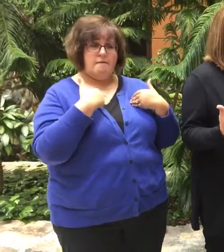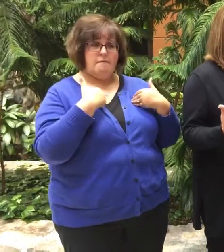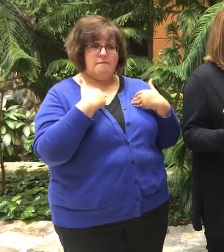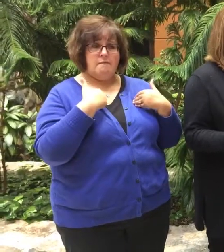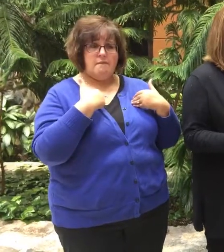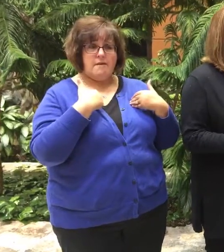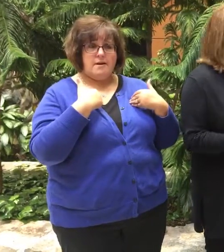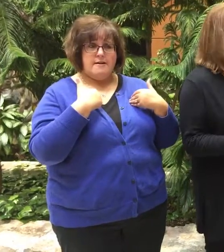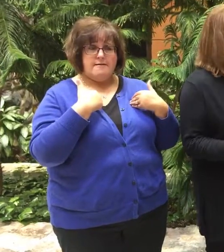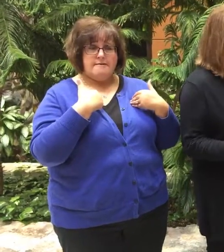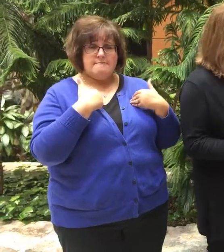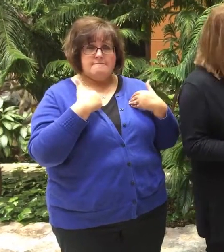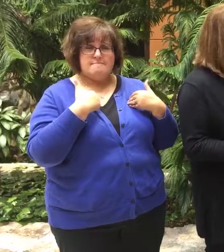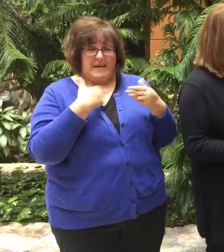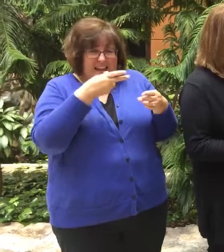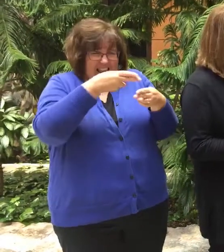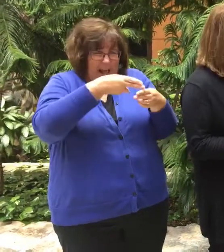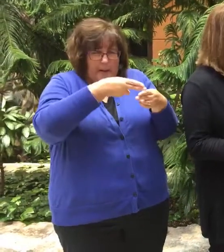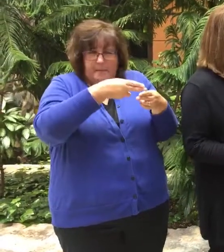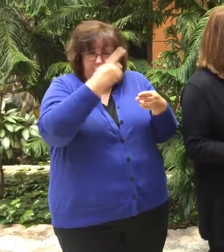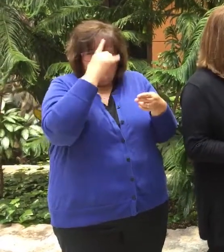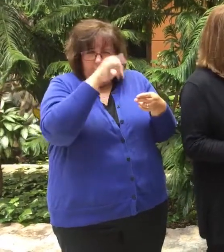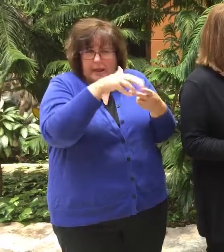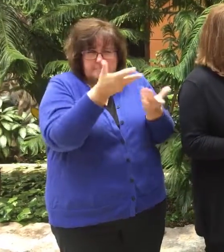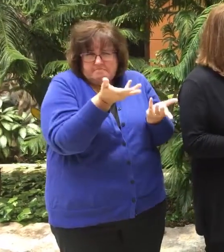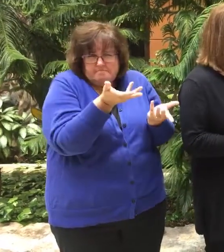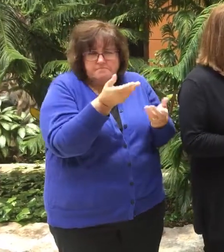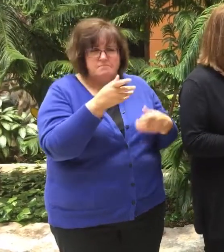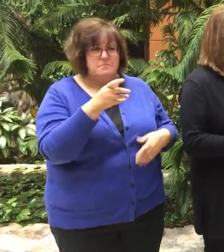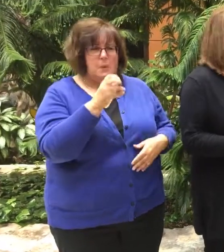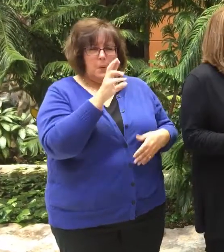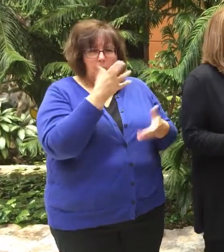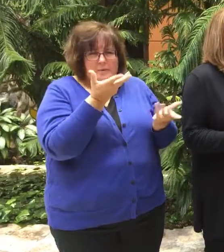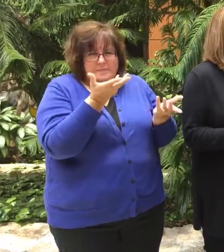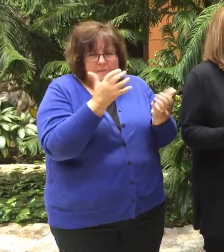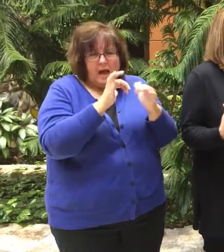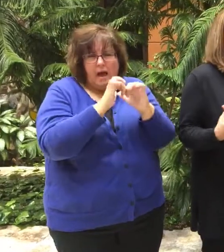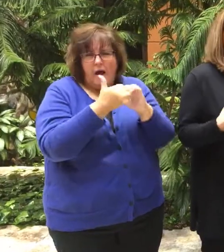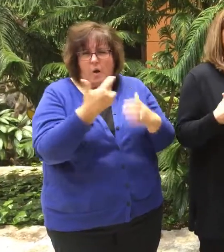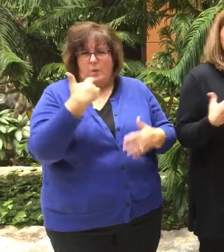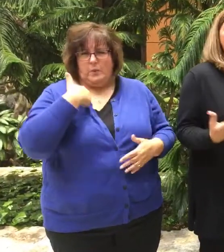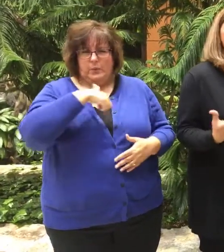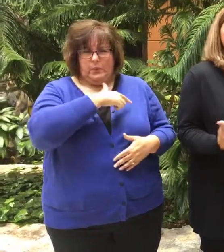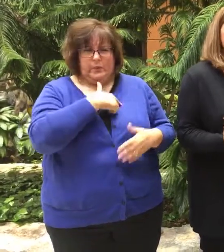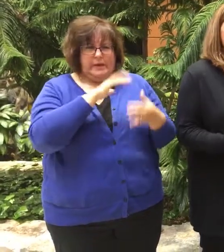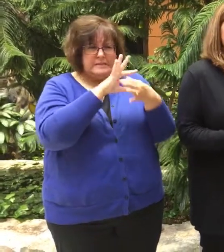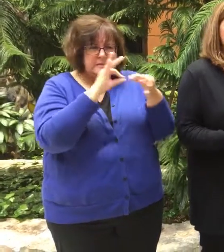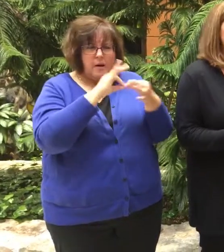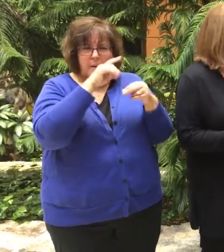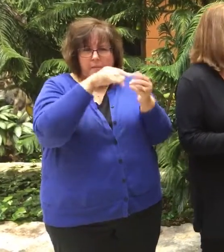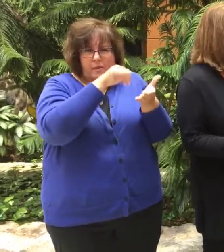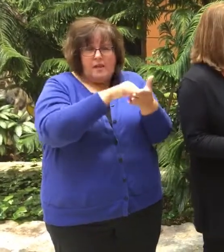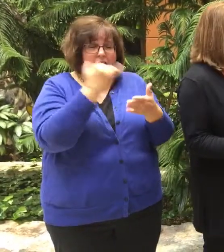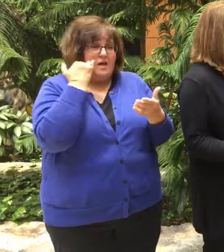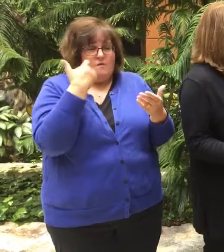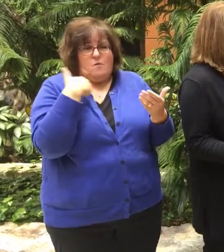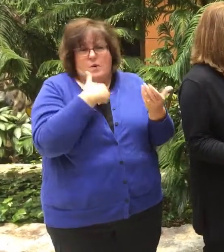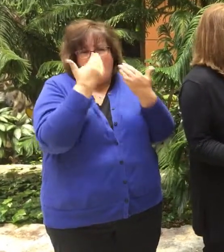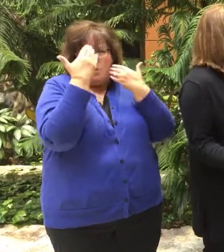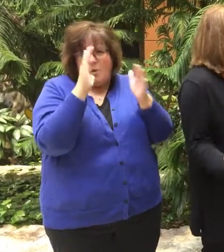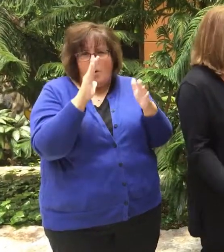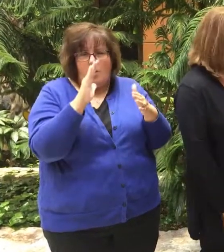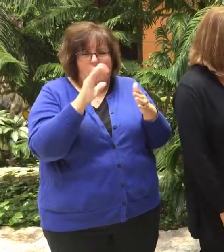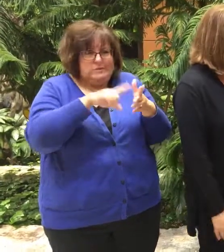uh, certain name for, for that? Or, or like how, how would we even start talking about that if we don't even know what,